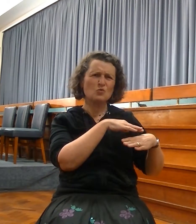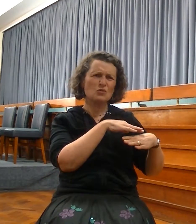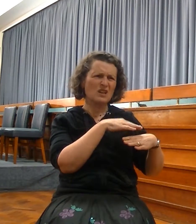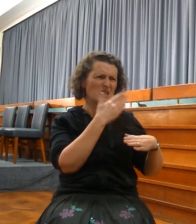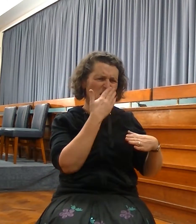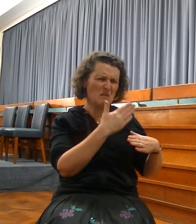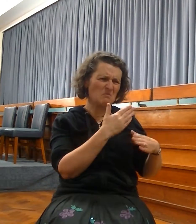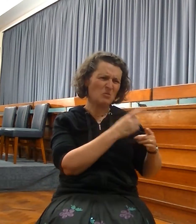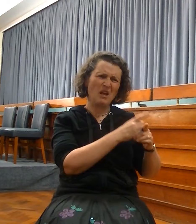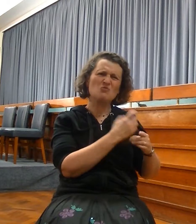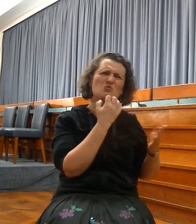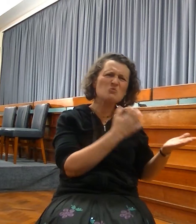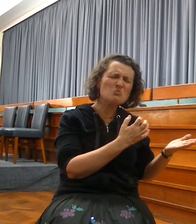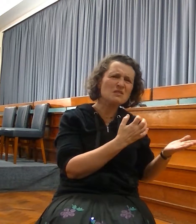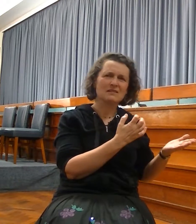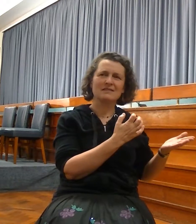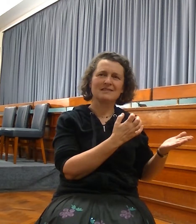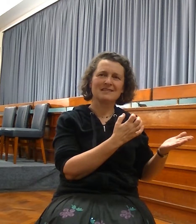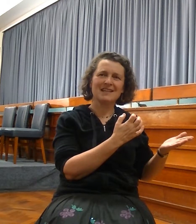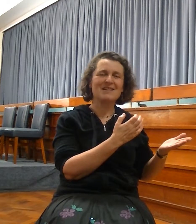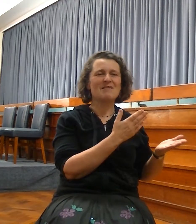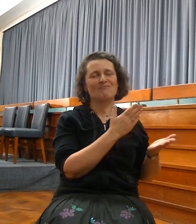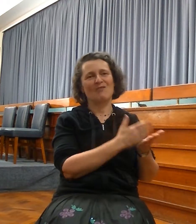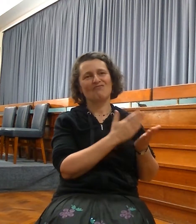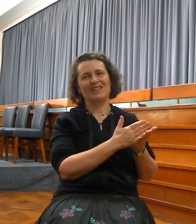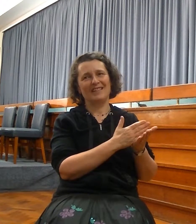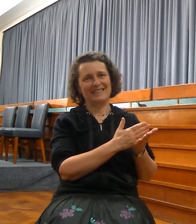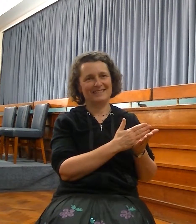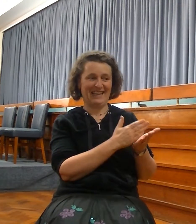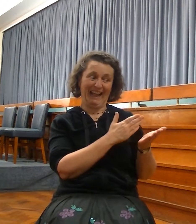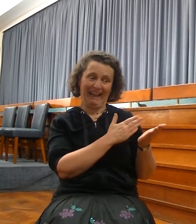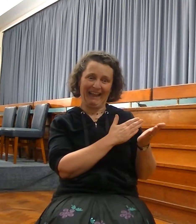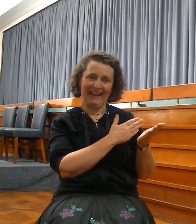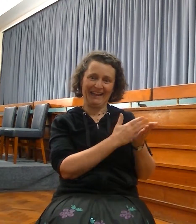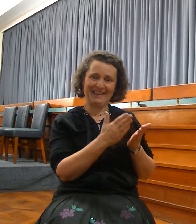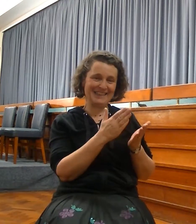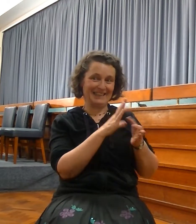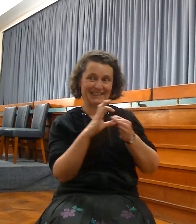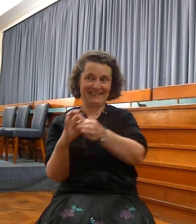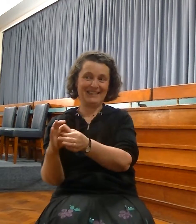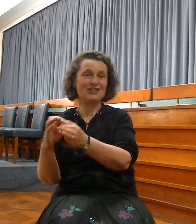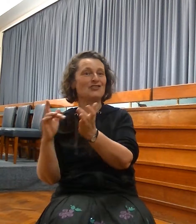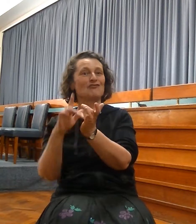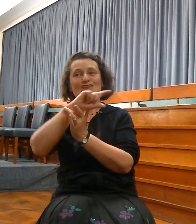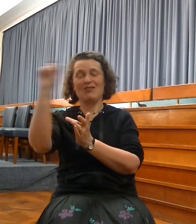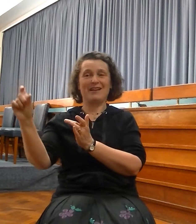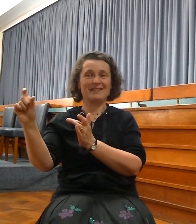the Jews. And it's quite clear, because they're speaking of Christ and the New Age at the same time,